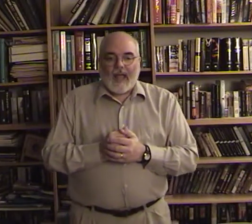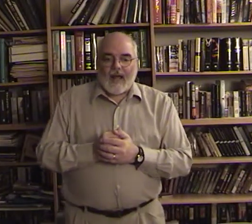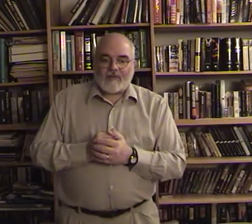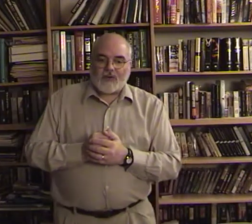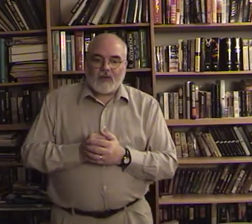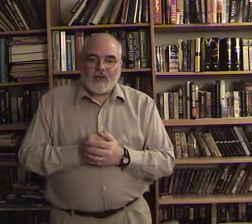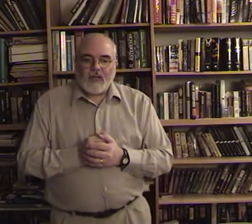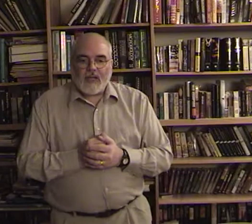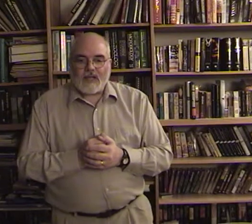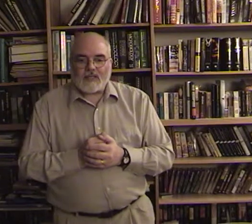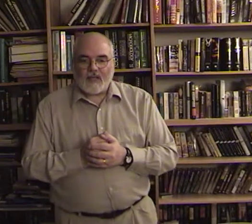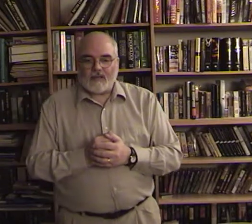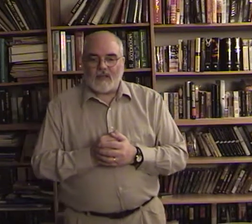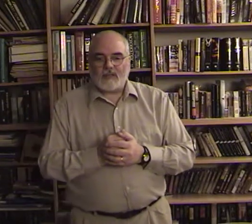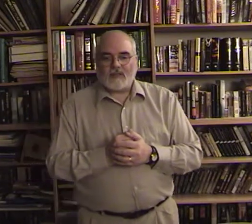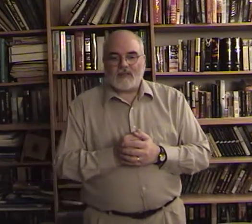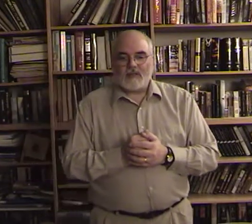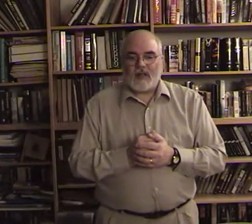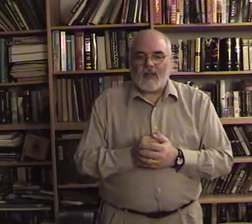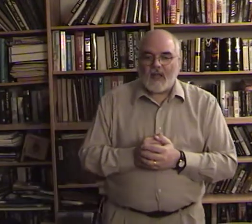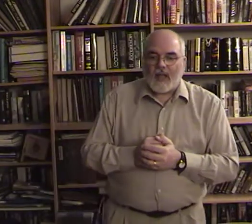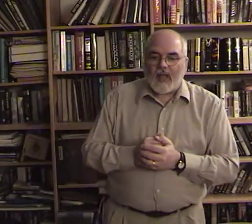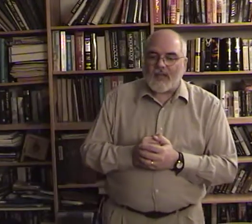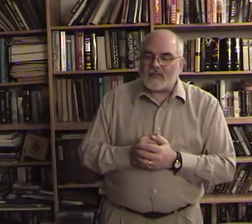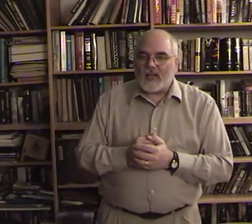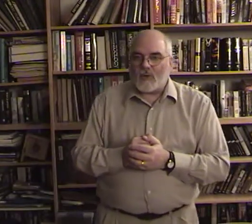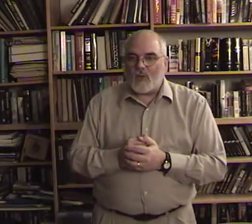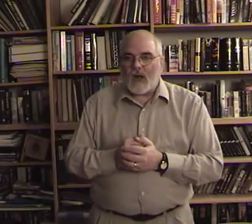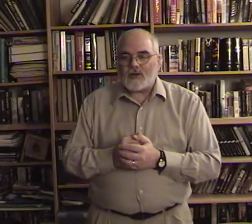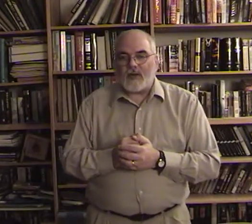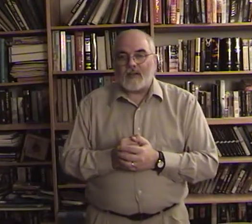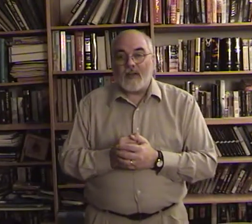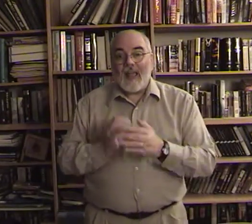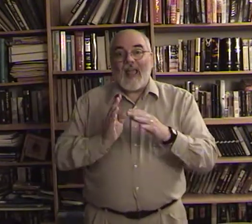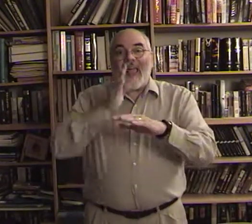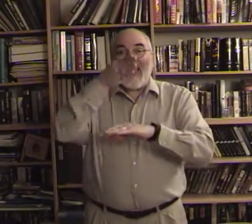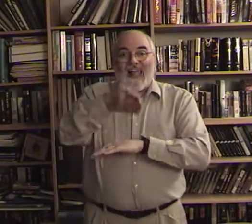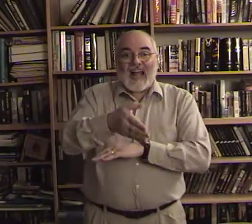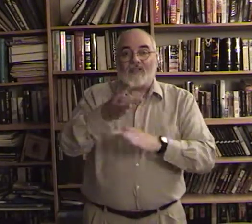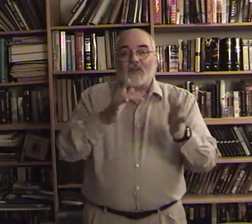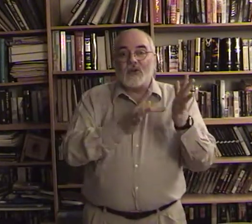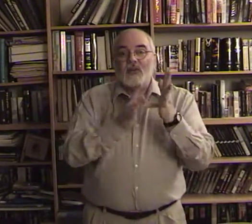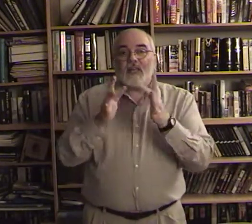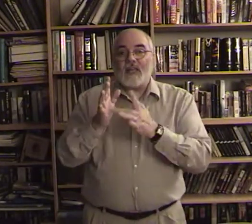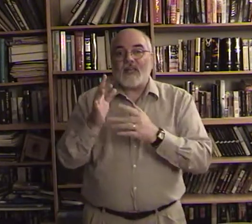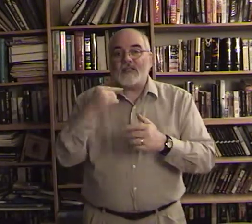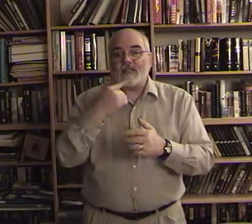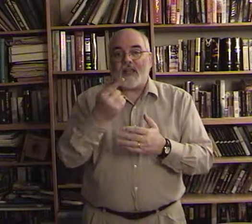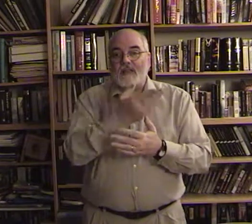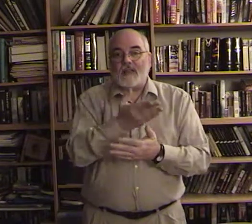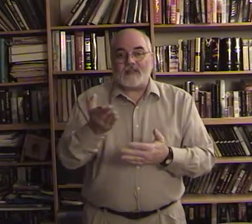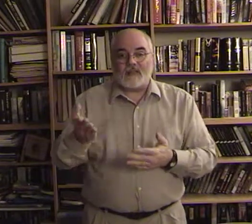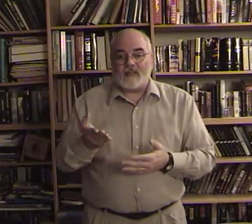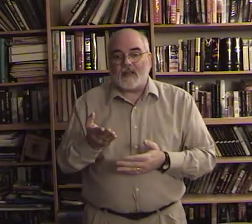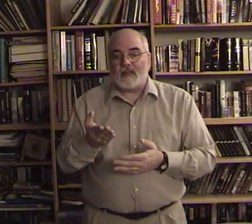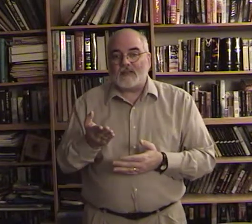after he said this as they were watching after he said these this